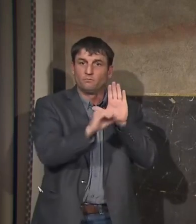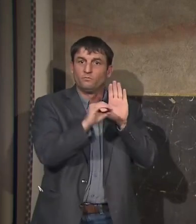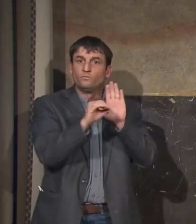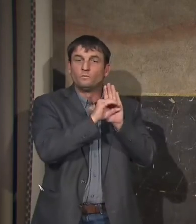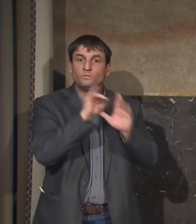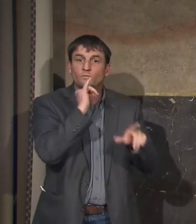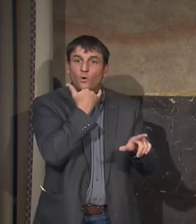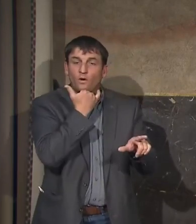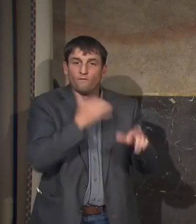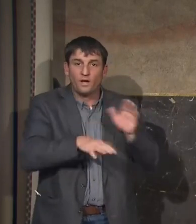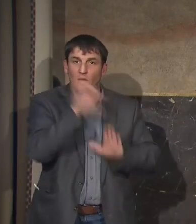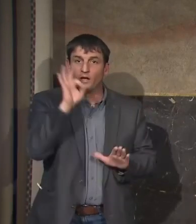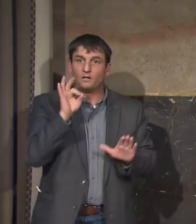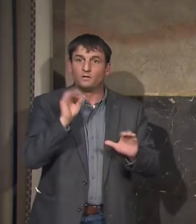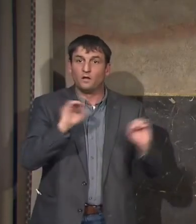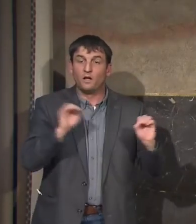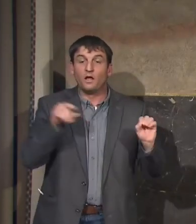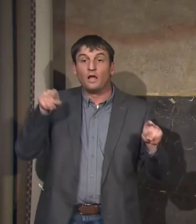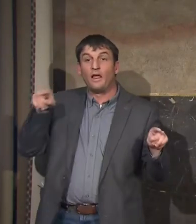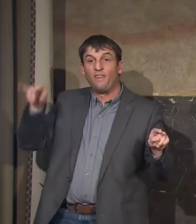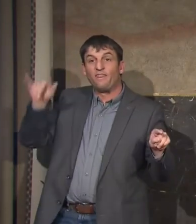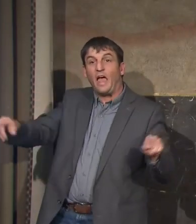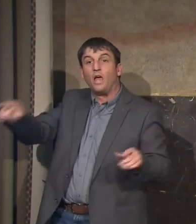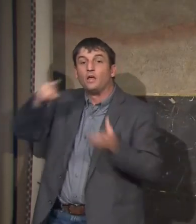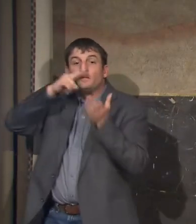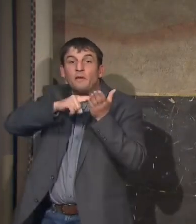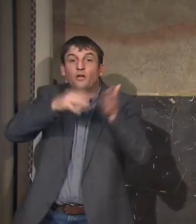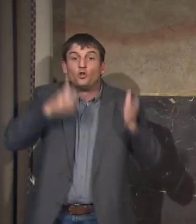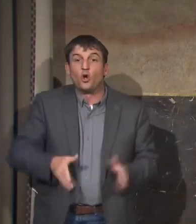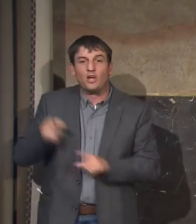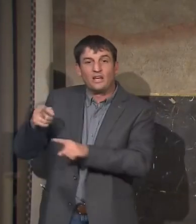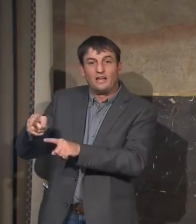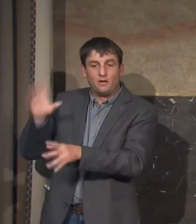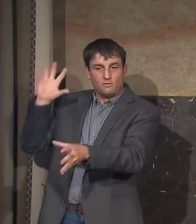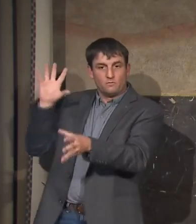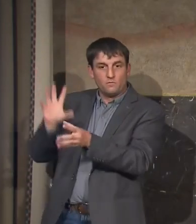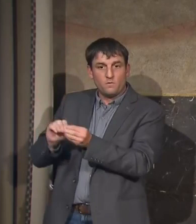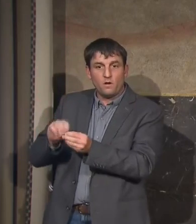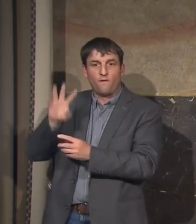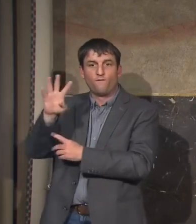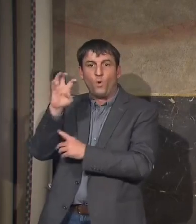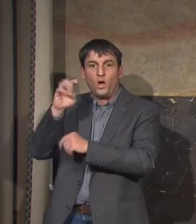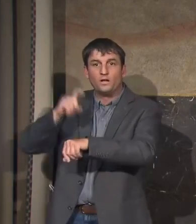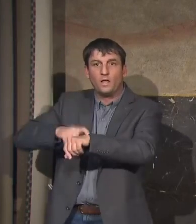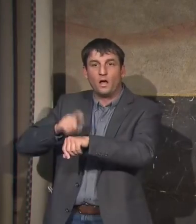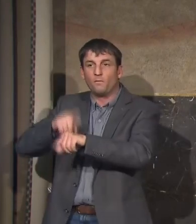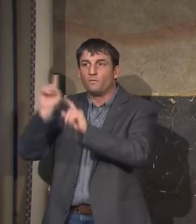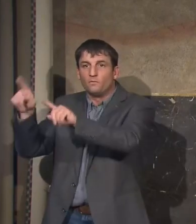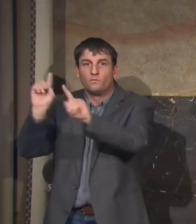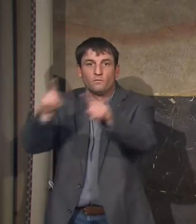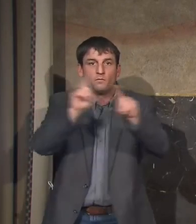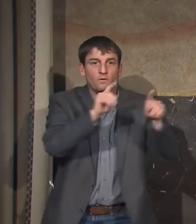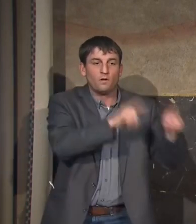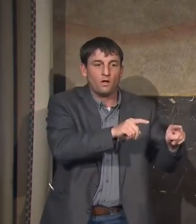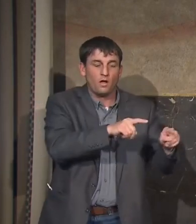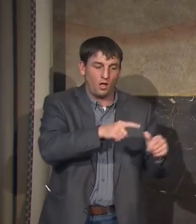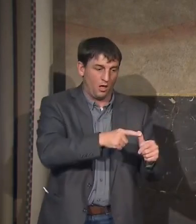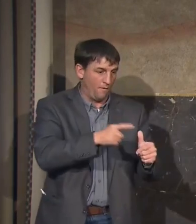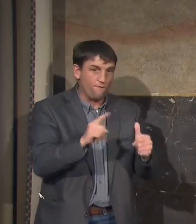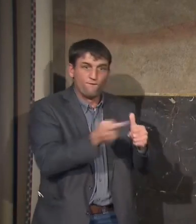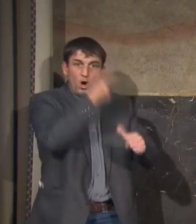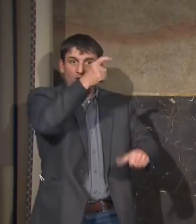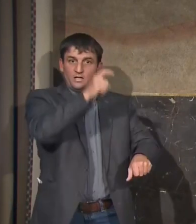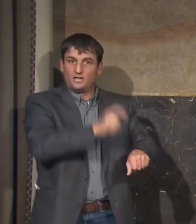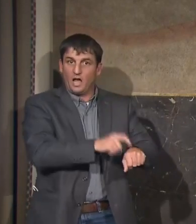he has conducted approximately 400 assessments and he isn't and this is a quote never seen a lab perform so well during the